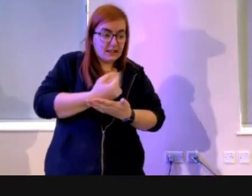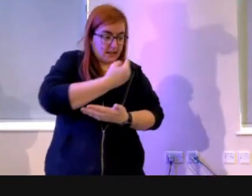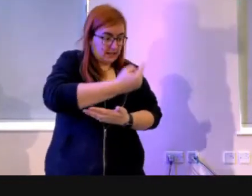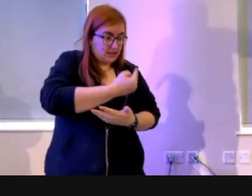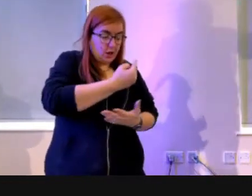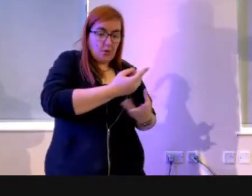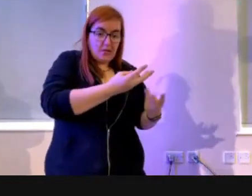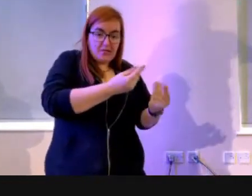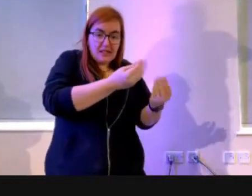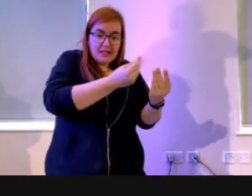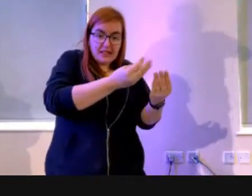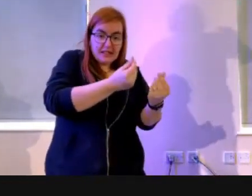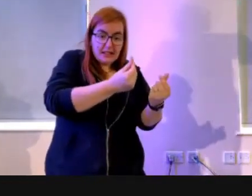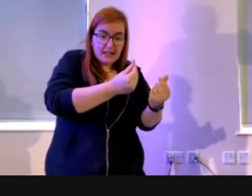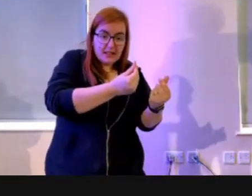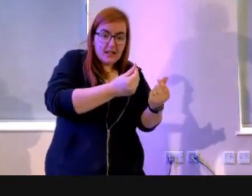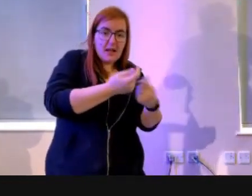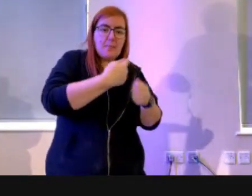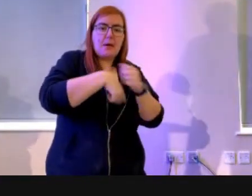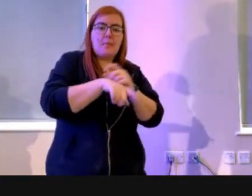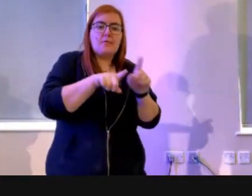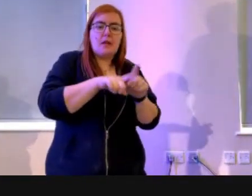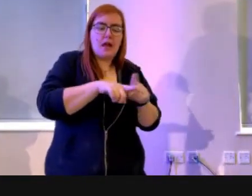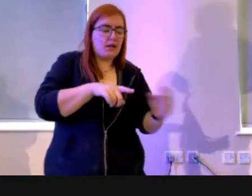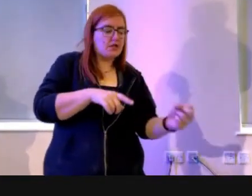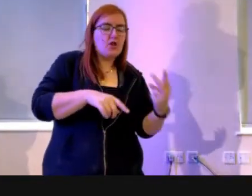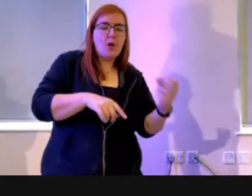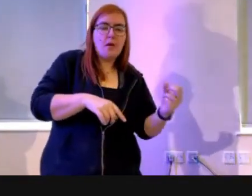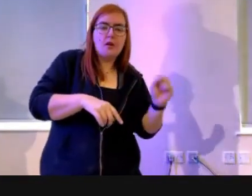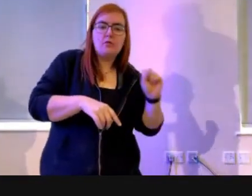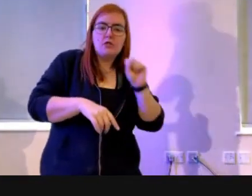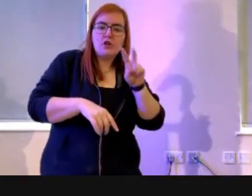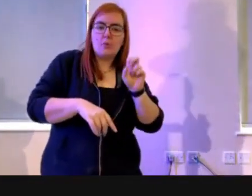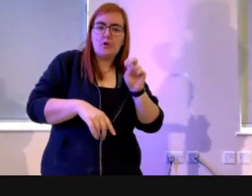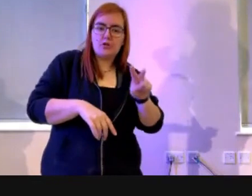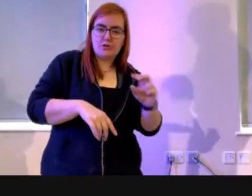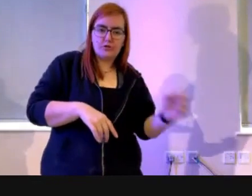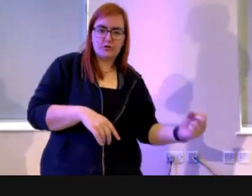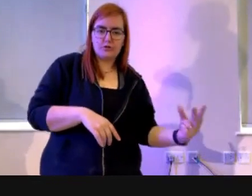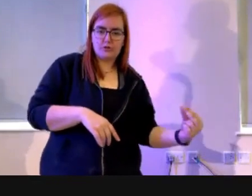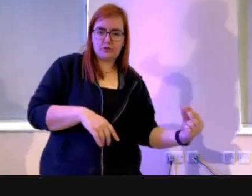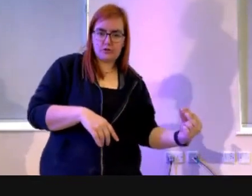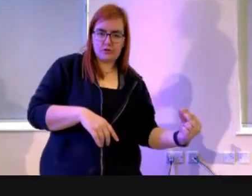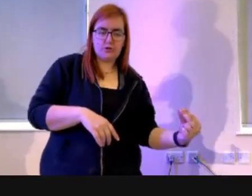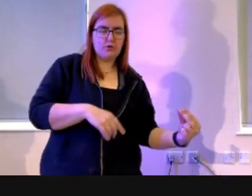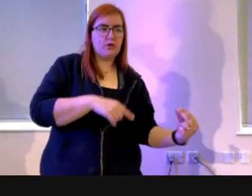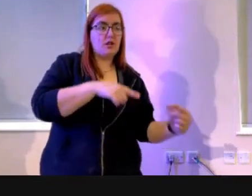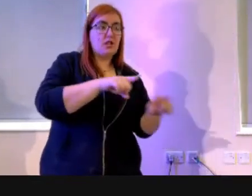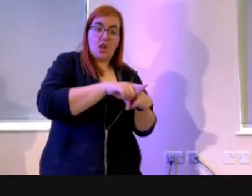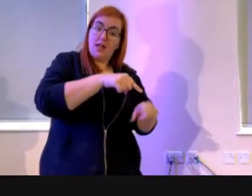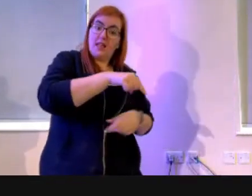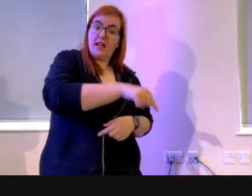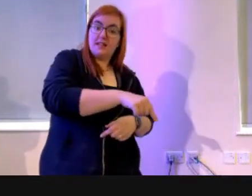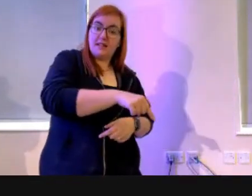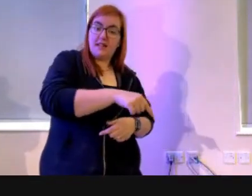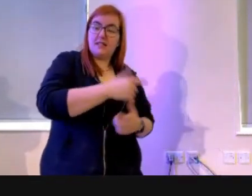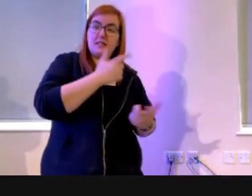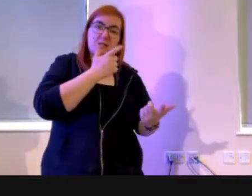personified it in the sense of a serpent earlier on in the story that is seeking you out. It's predatory. It's